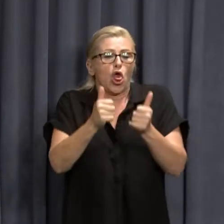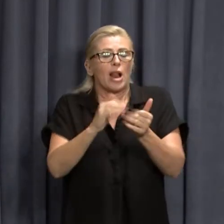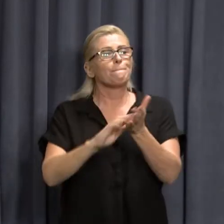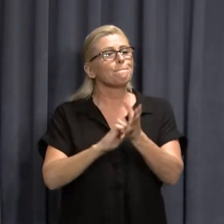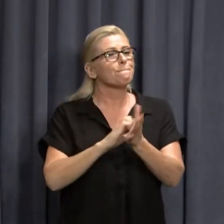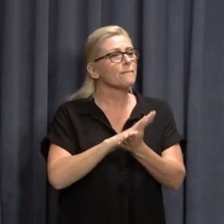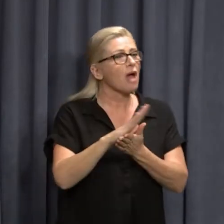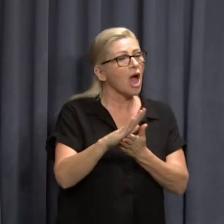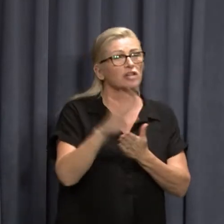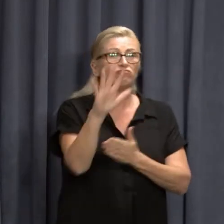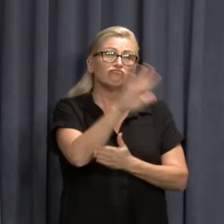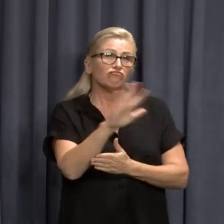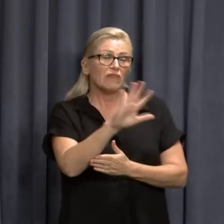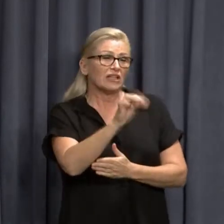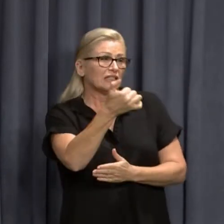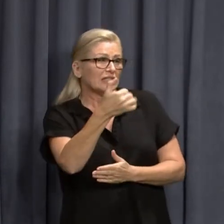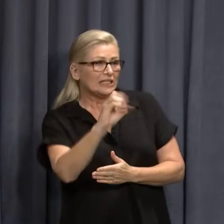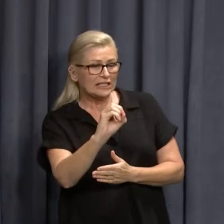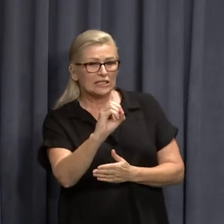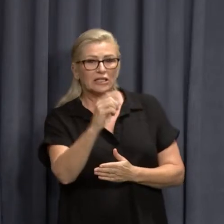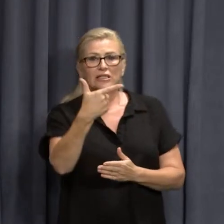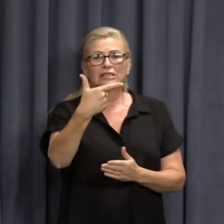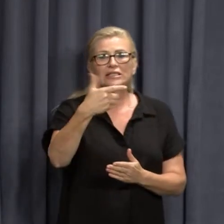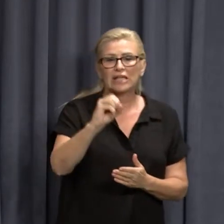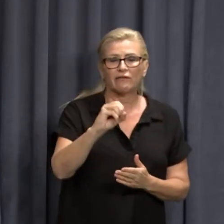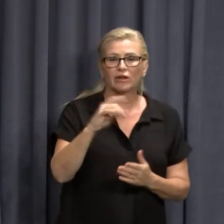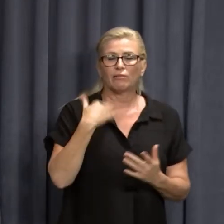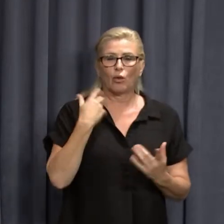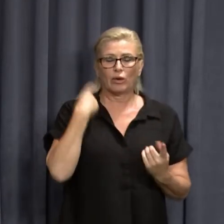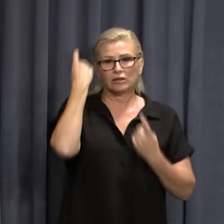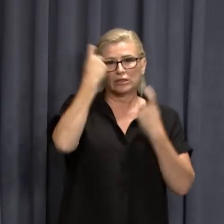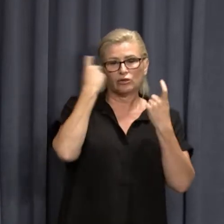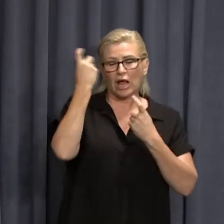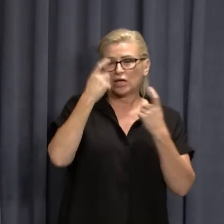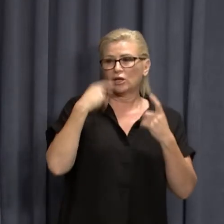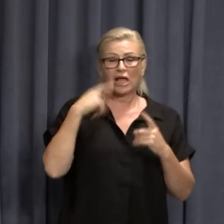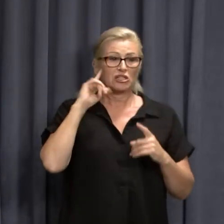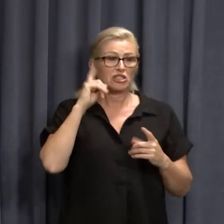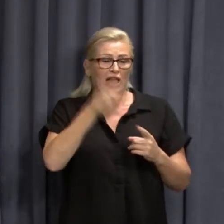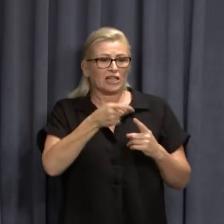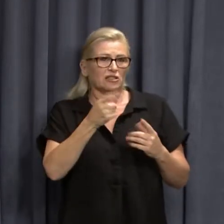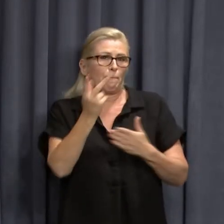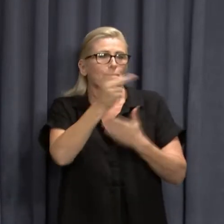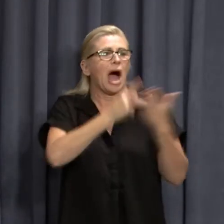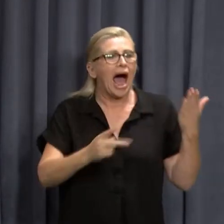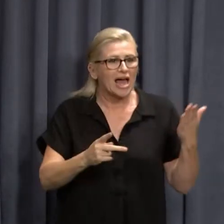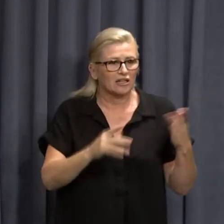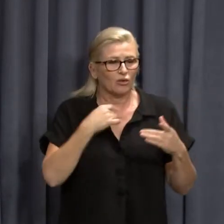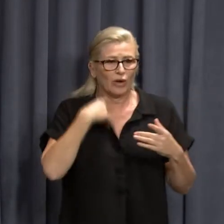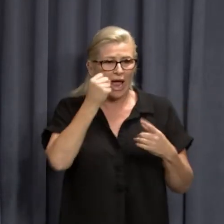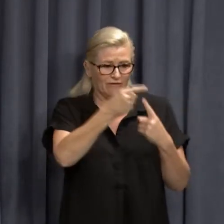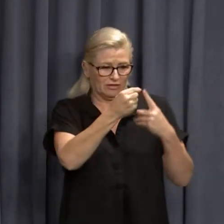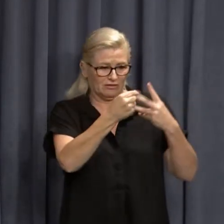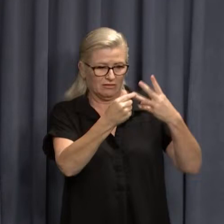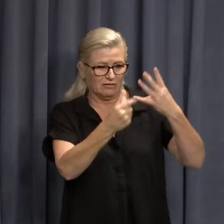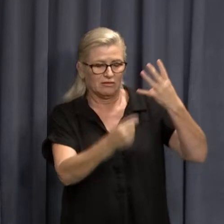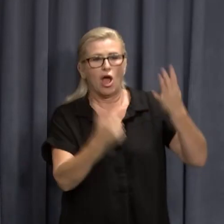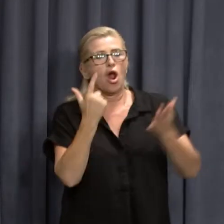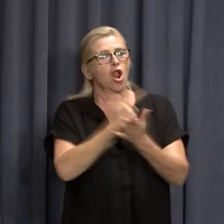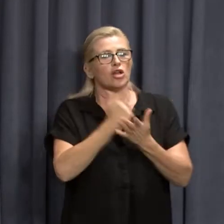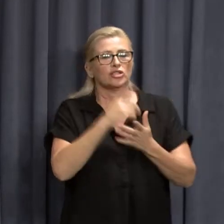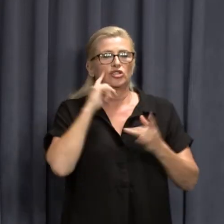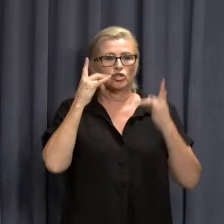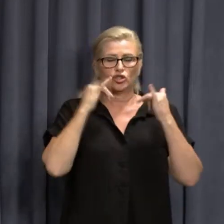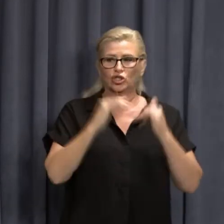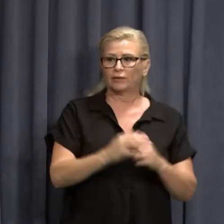up in the 60s or 70s but that's a relevant consideration. That's not the defining consideration. The review will look at all of these matters.